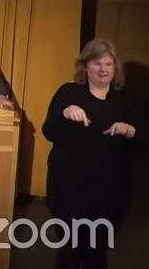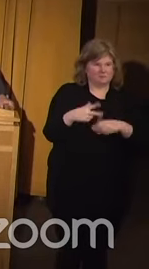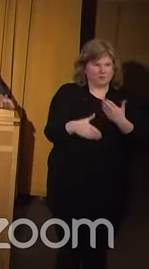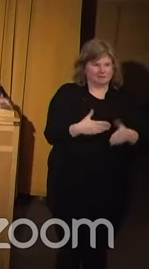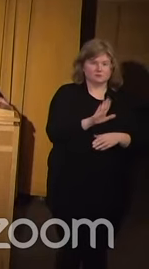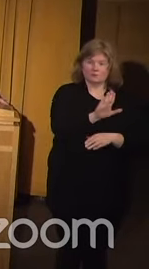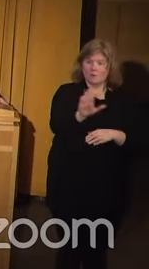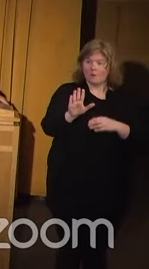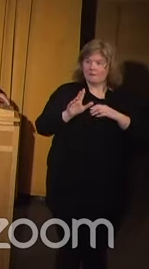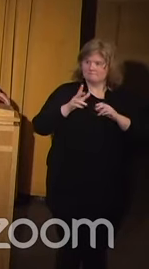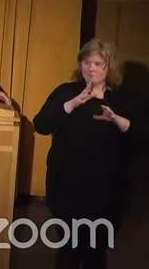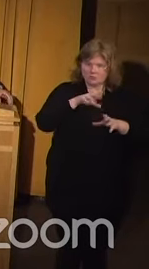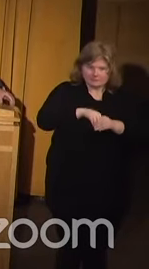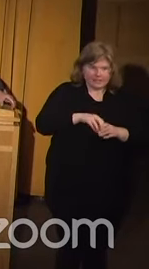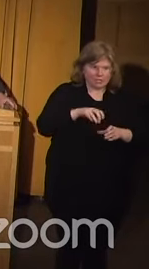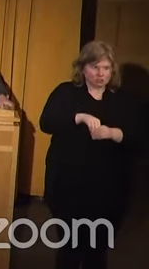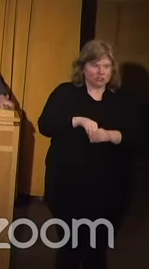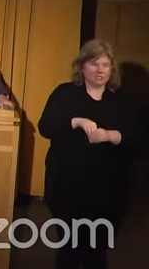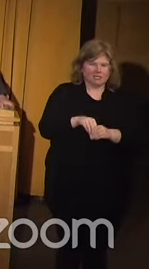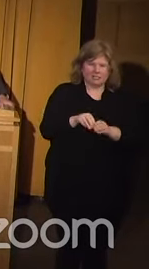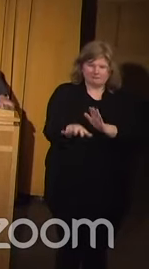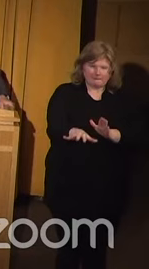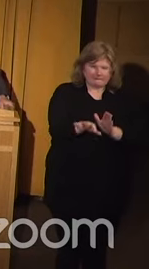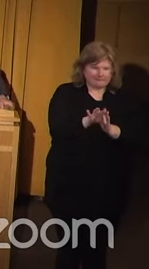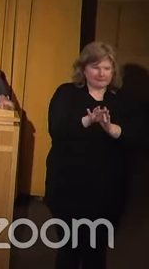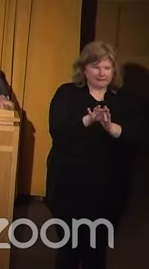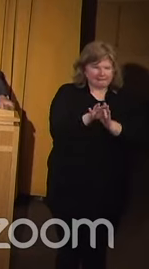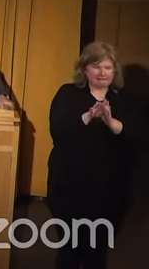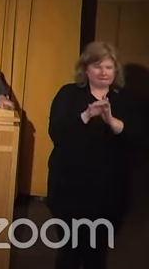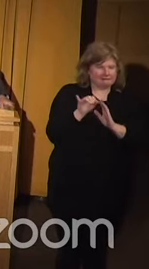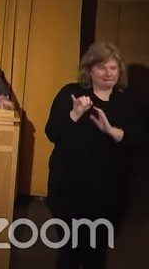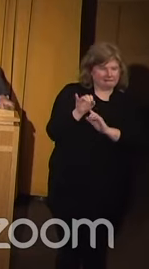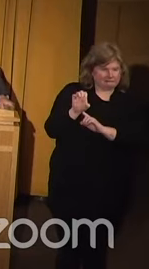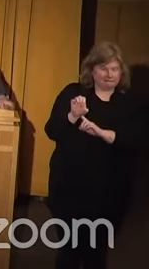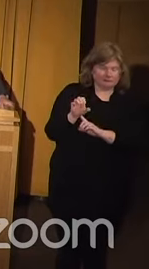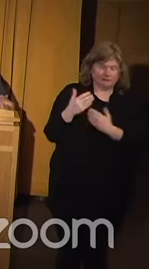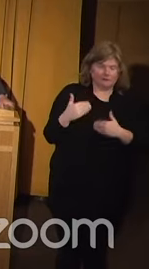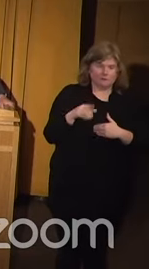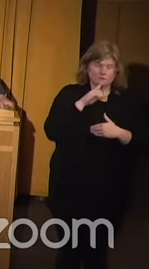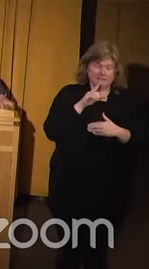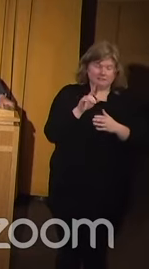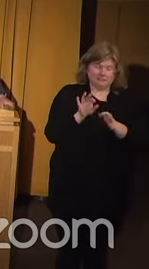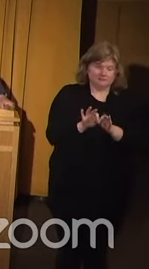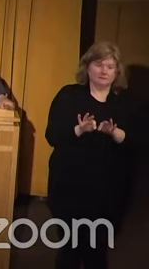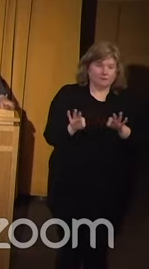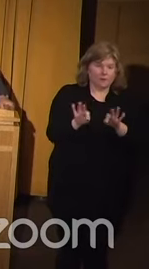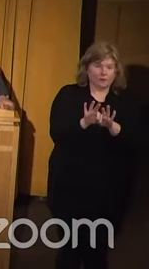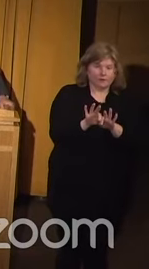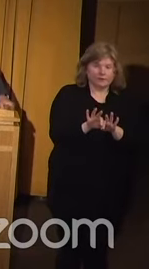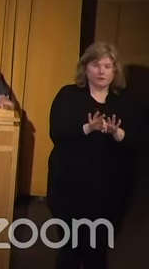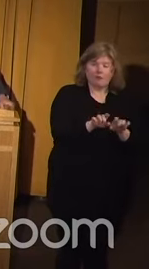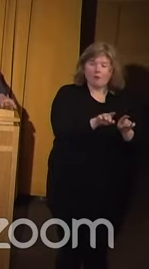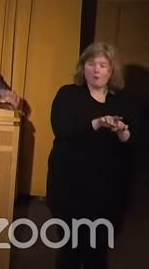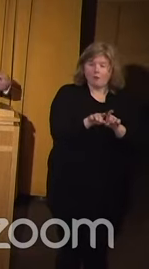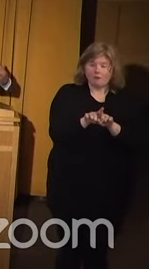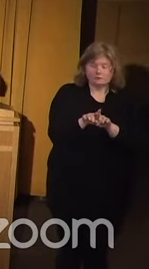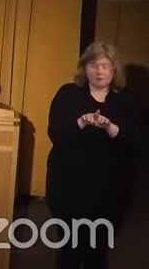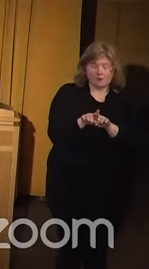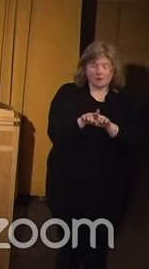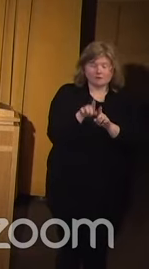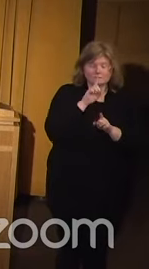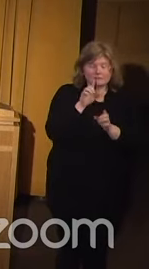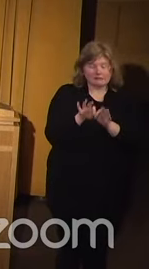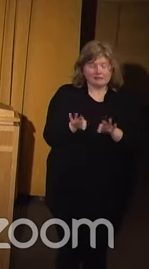participation in the choosing of the independent evaluator is critical, and it's particularly important